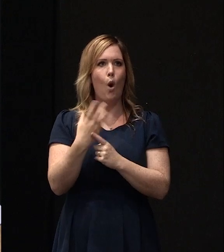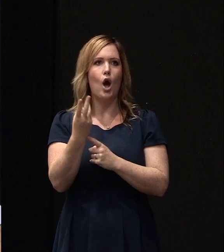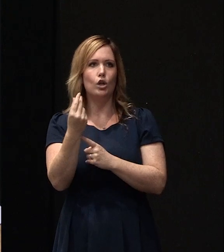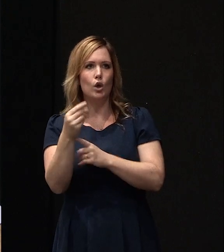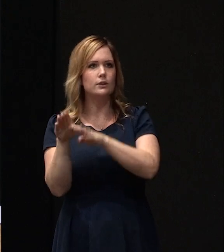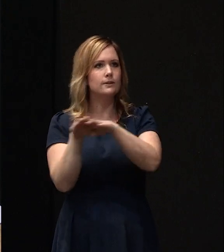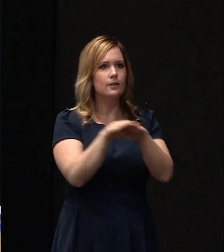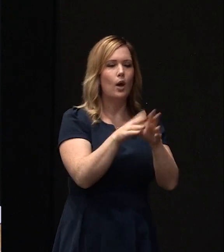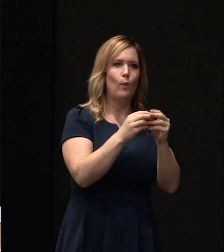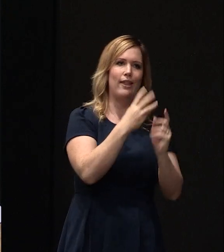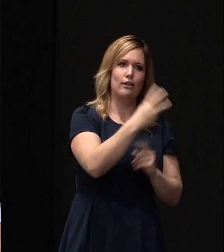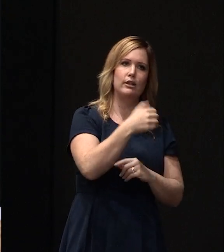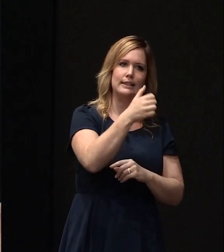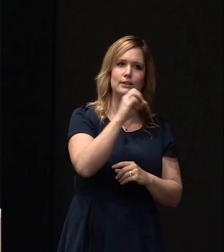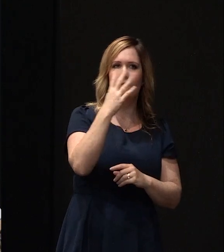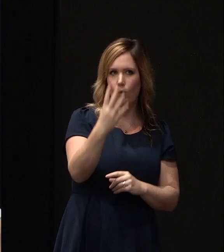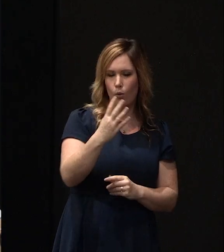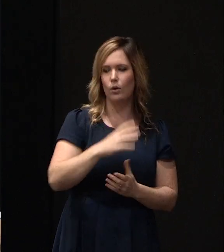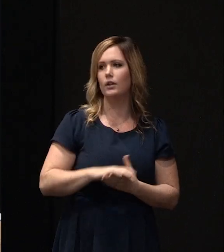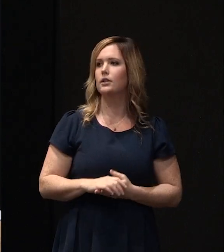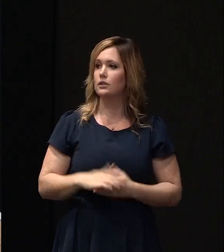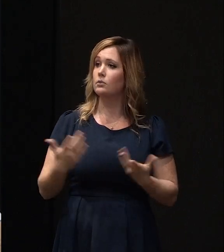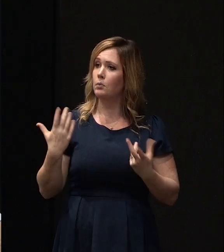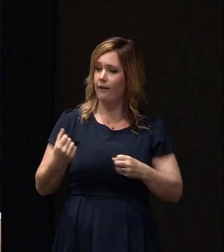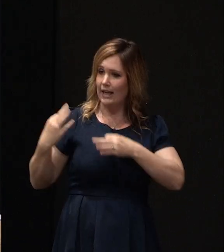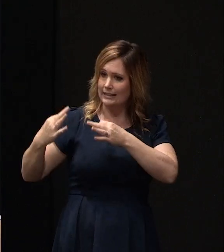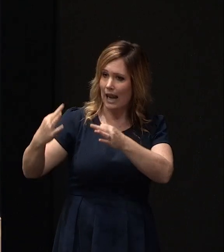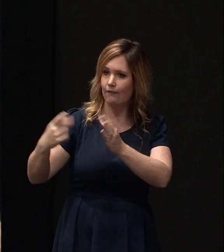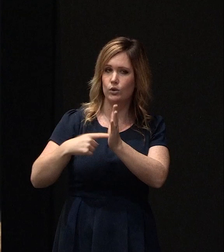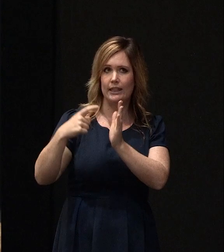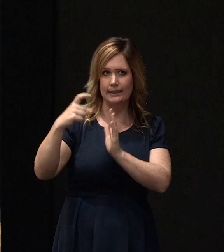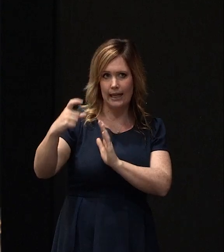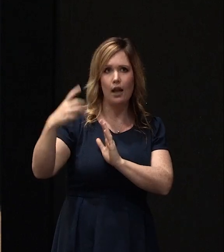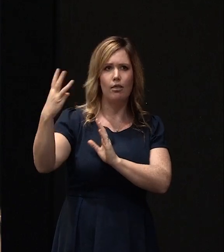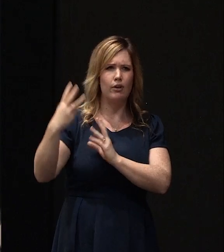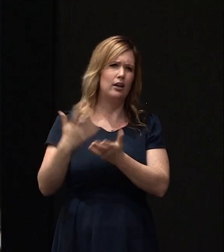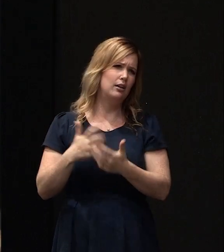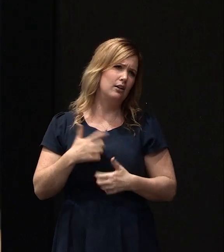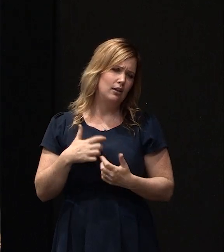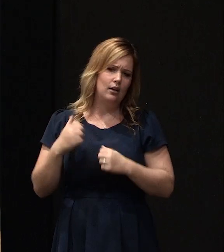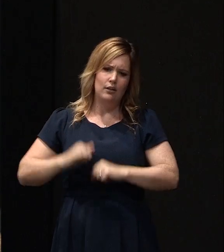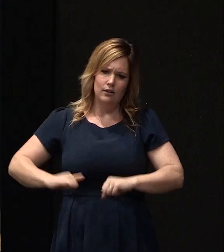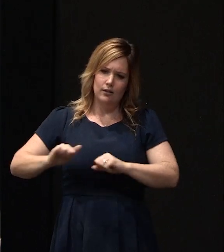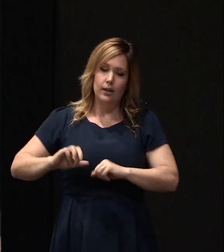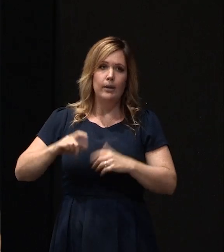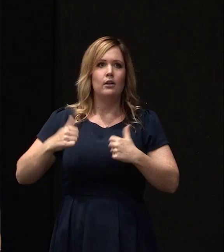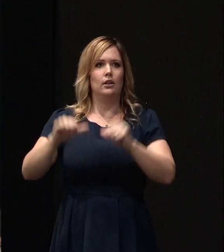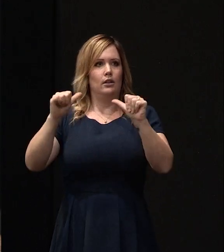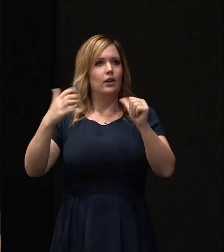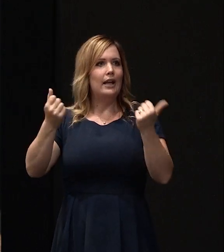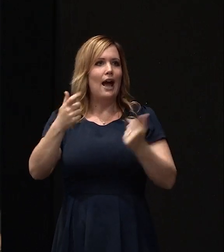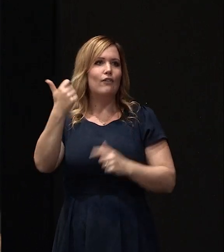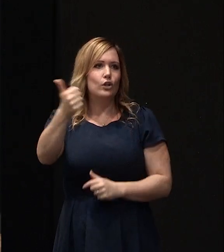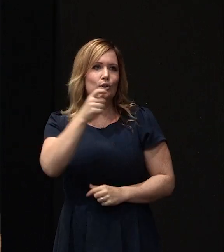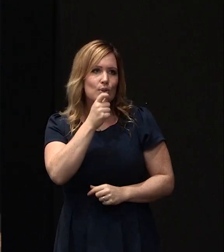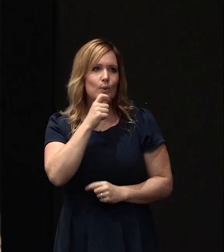what a 3604 would have been. So whilst, yep, the delays for TC3 properties have been frustrating, the good news is that we've actually come up with